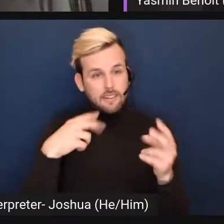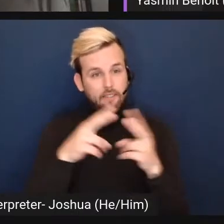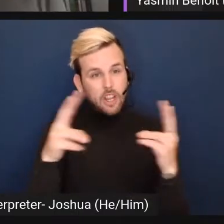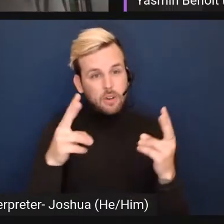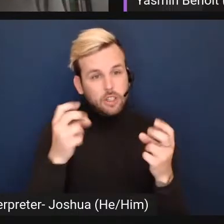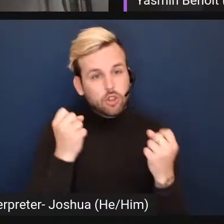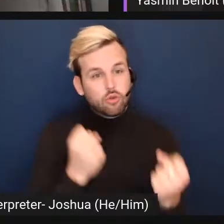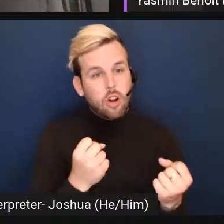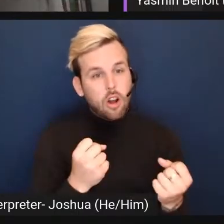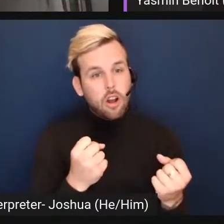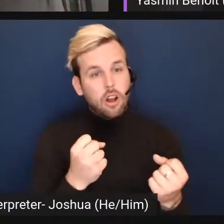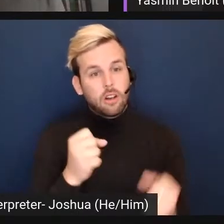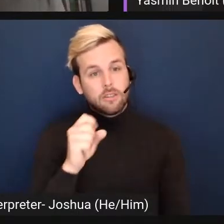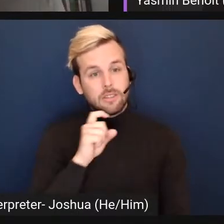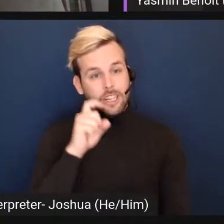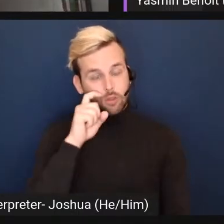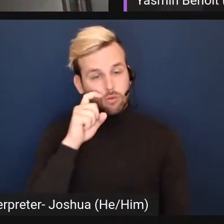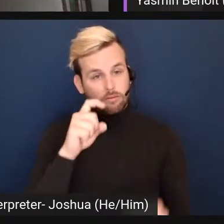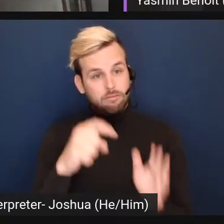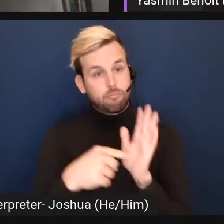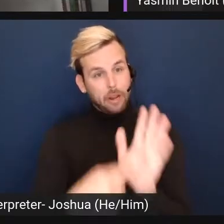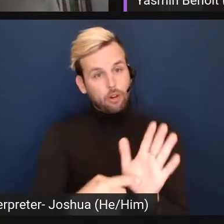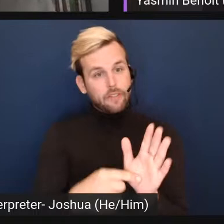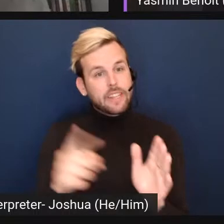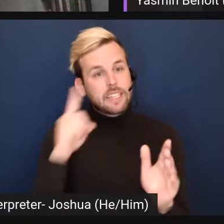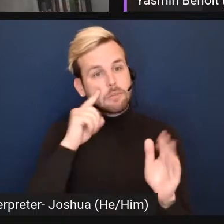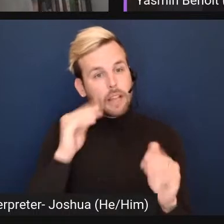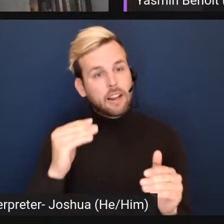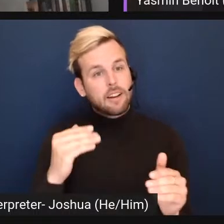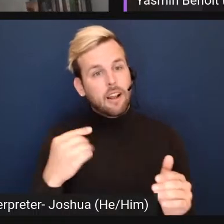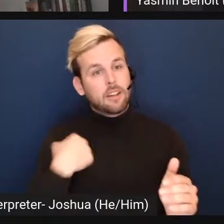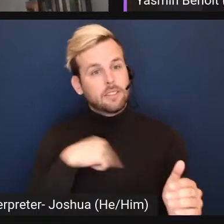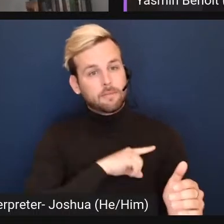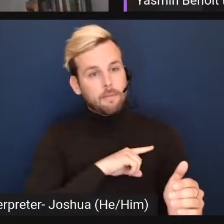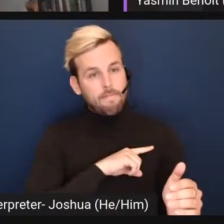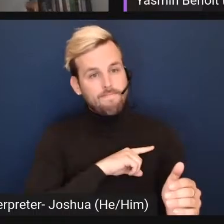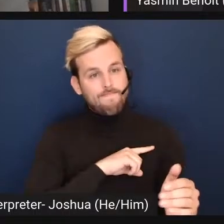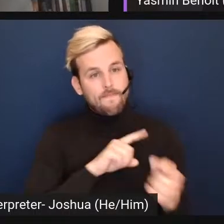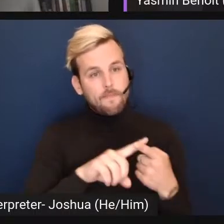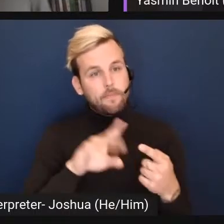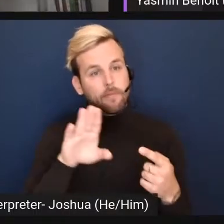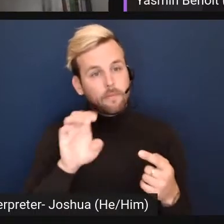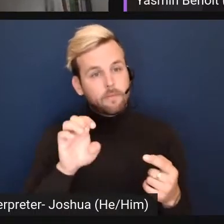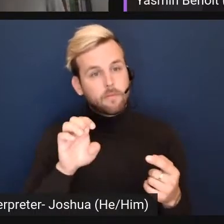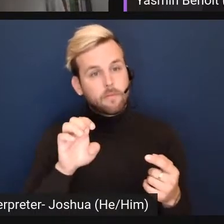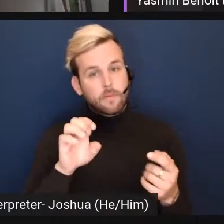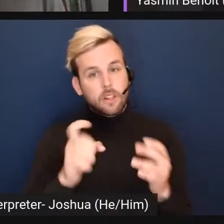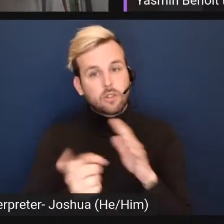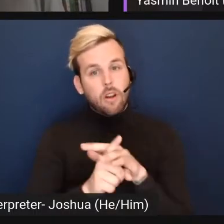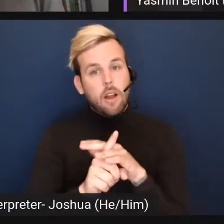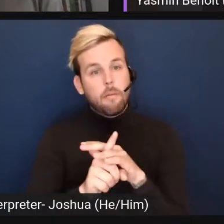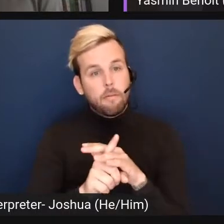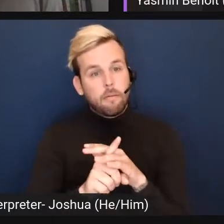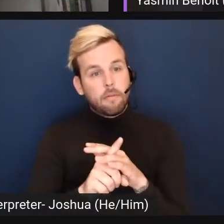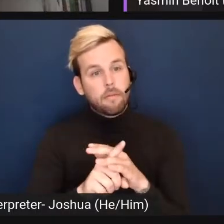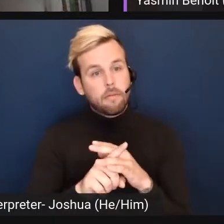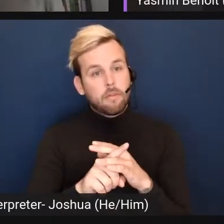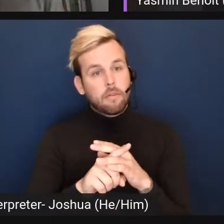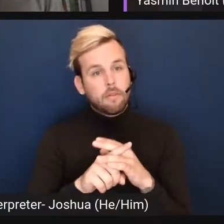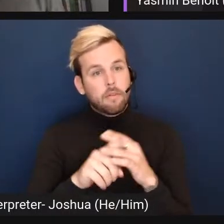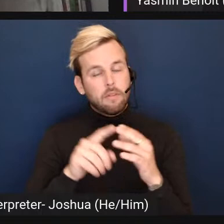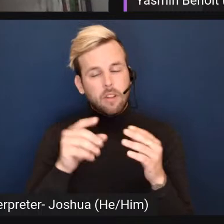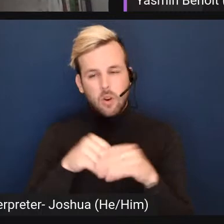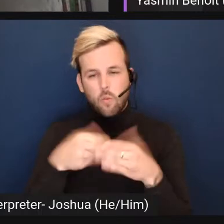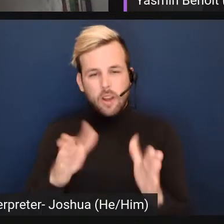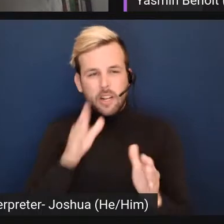strong sexual imperative that expects us to be showing up like in a way that doesn't work